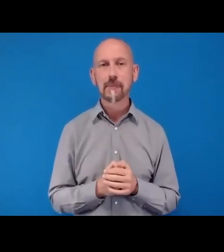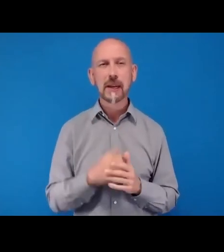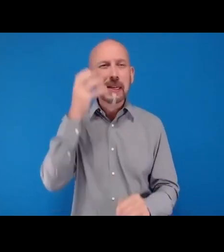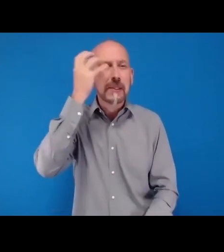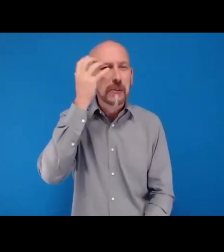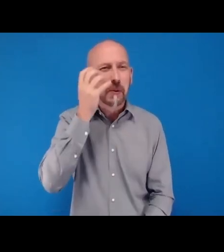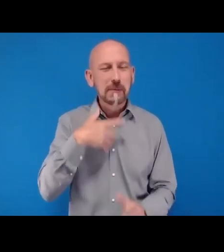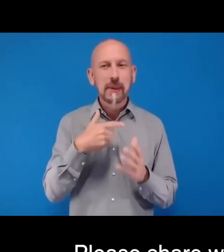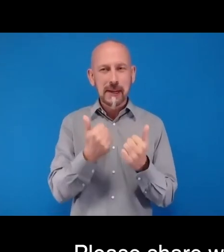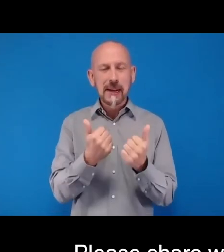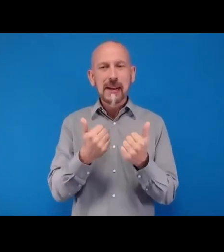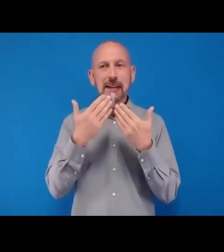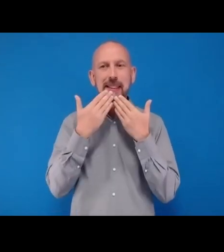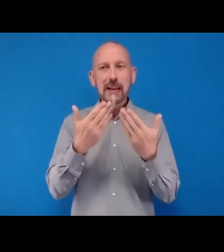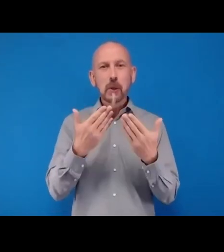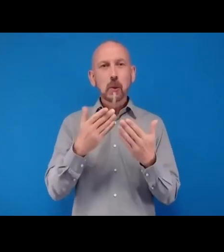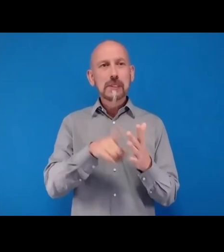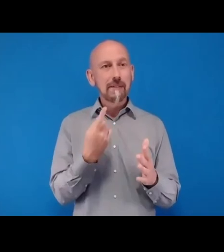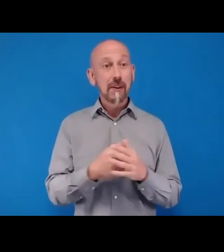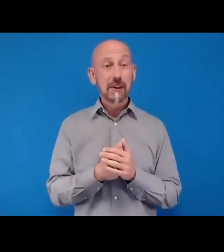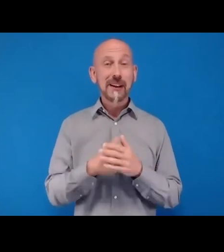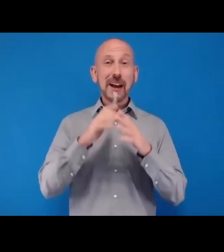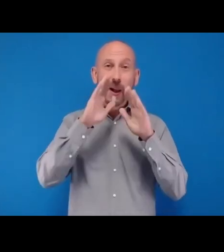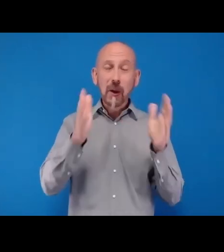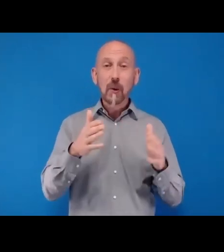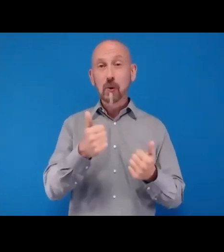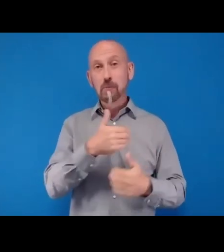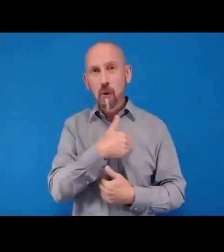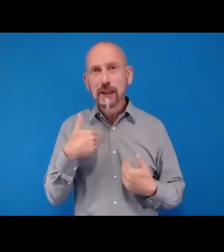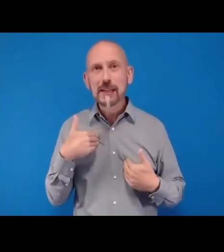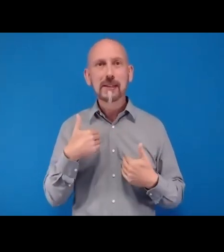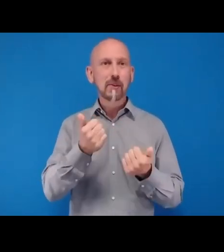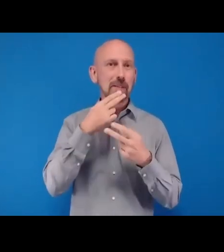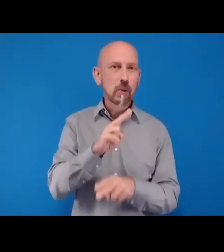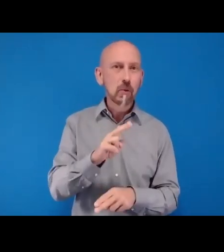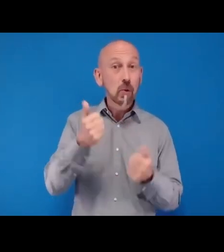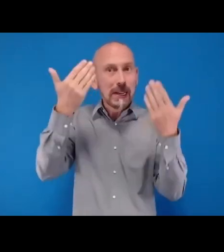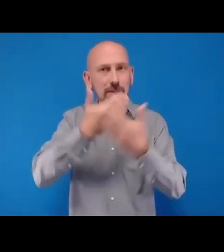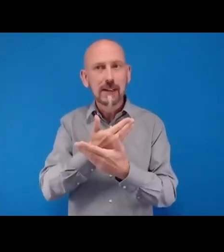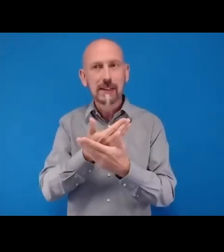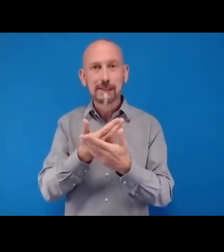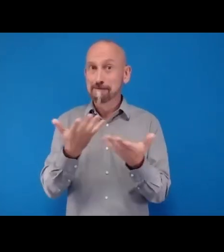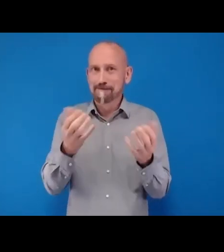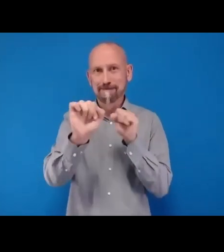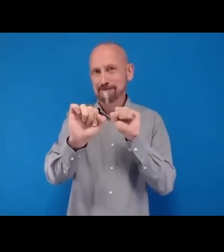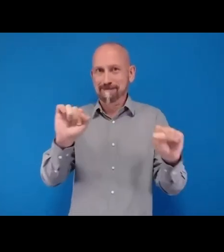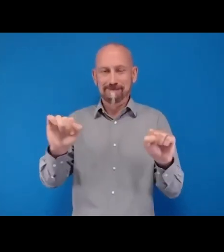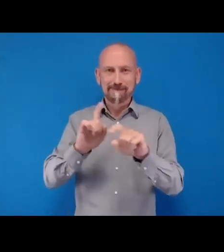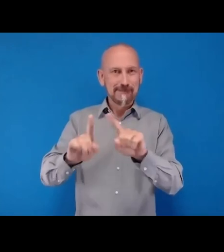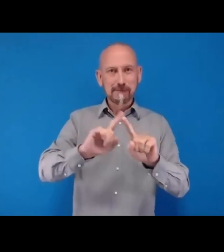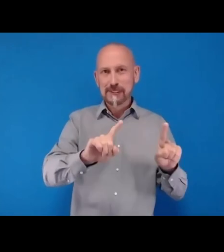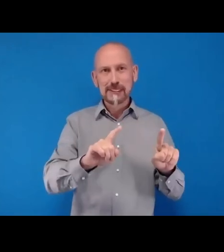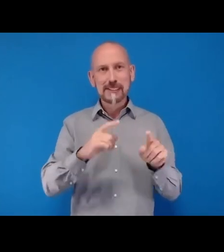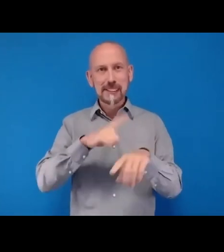Thanks, Jennifer. Hello, good morning, good afternoon, and good evening, whichever time zone you are watching from.